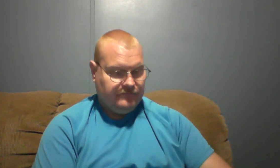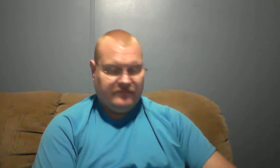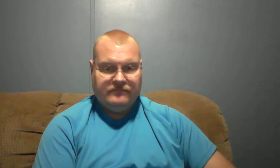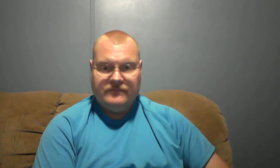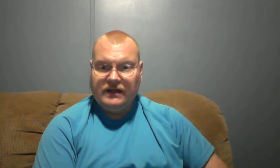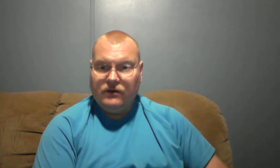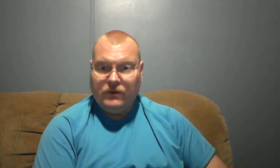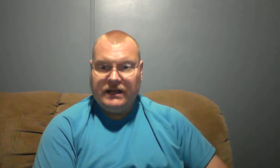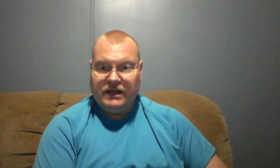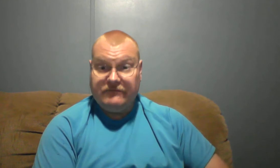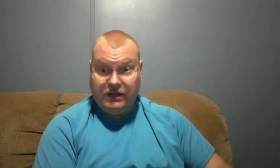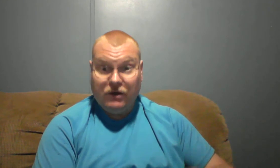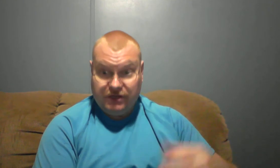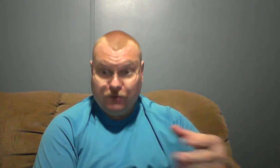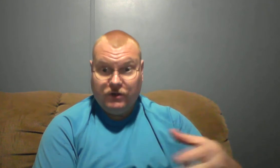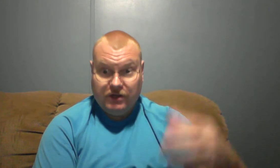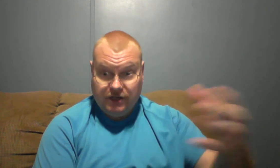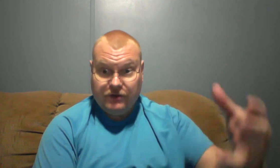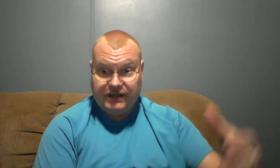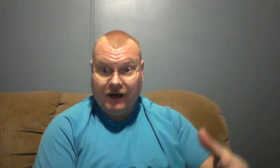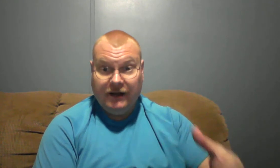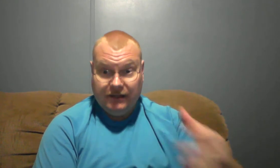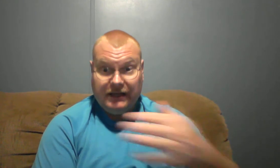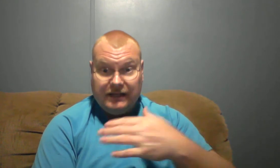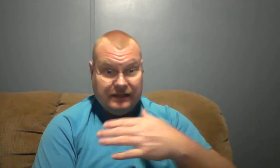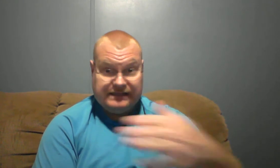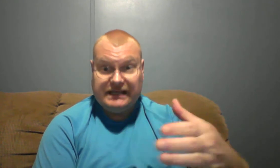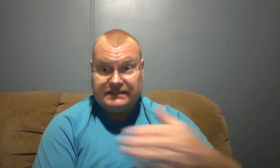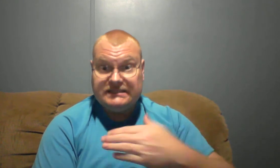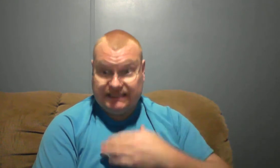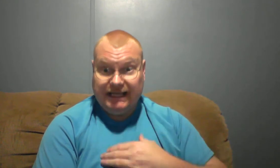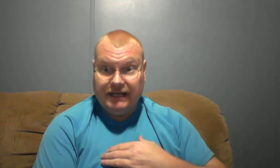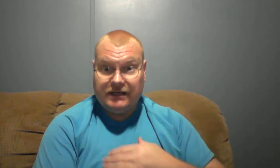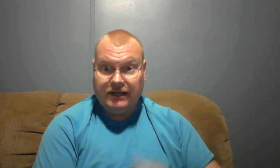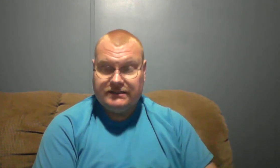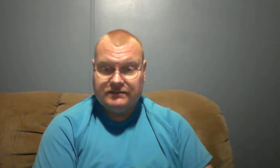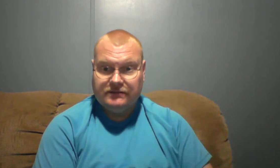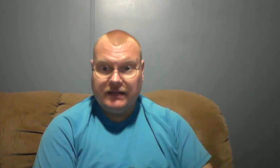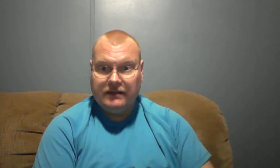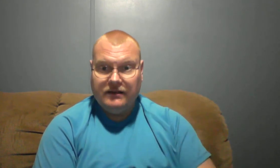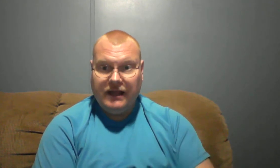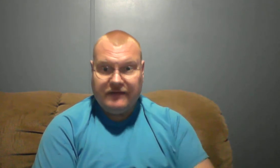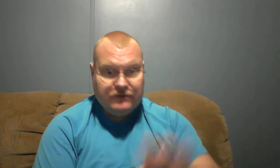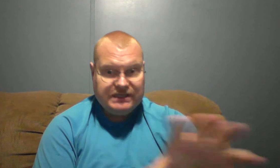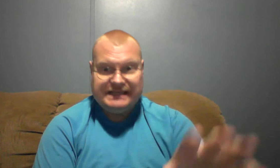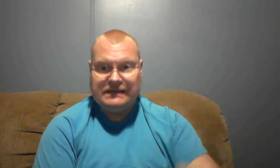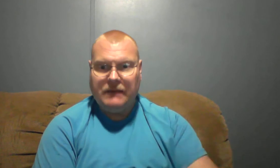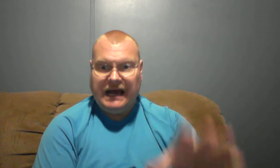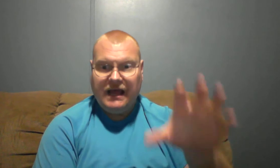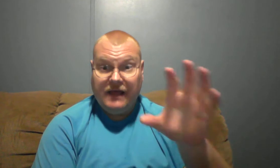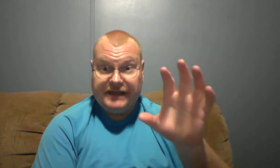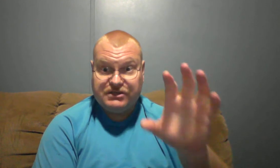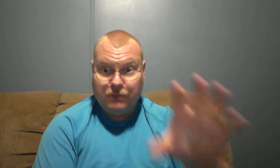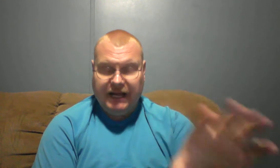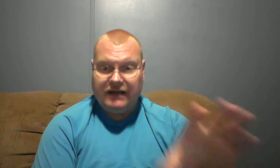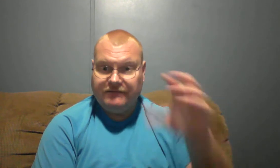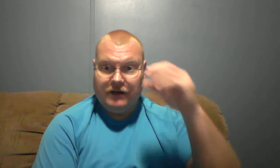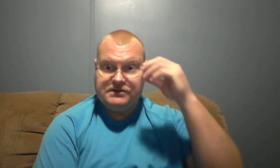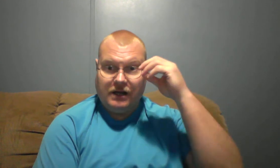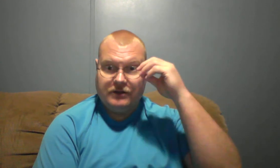You know, we, if you know to do good and do it or not, it says it's sin and us. If you see somebody that's spreading a false doctrine